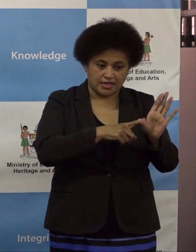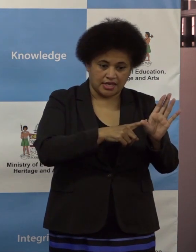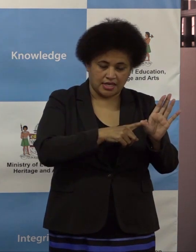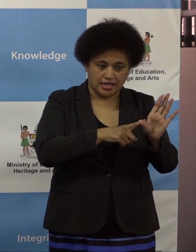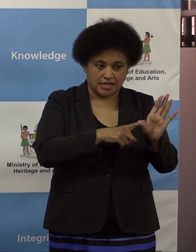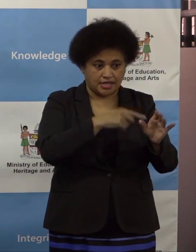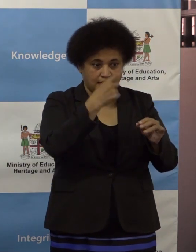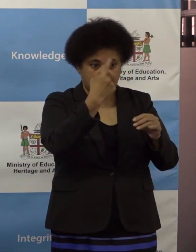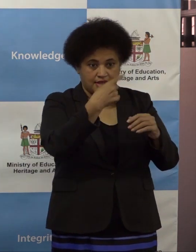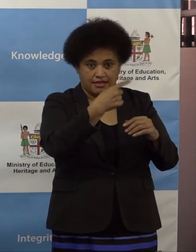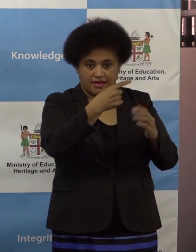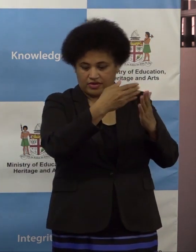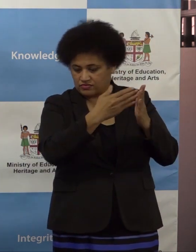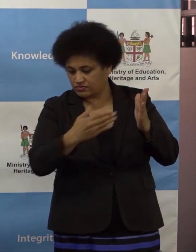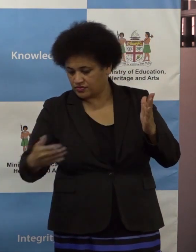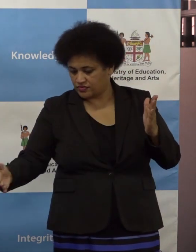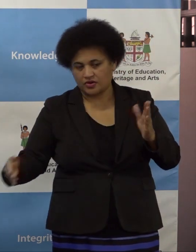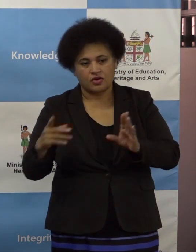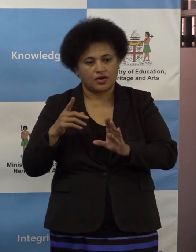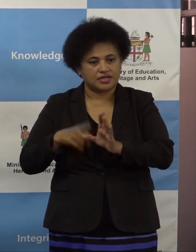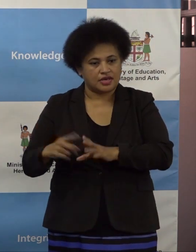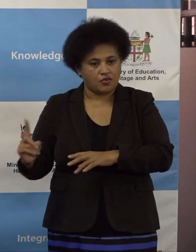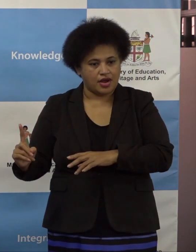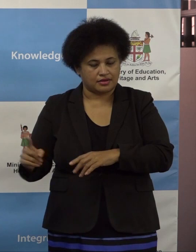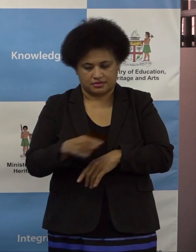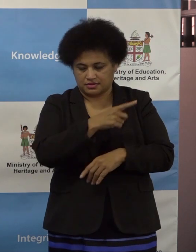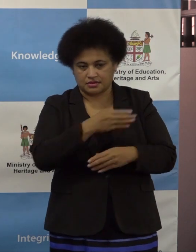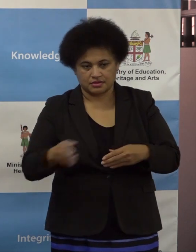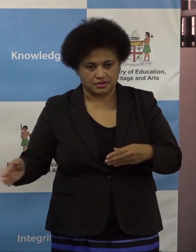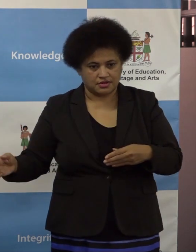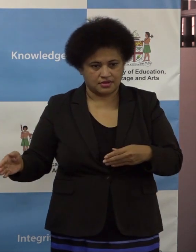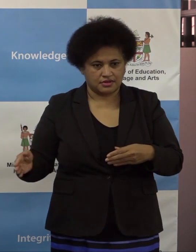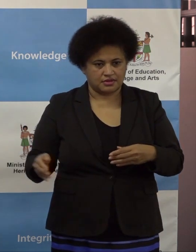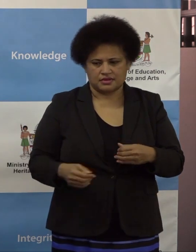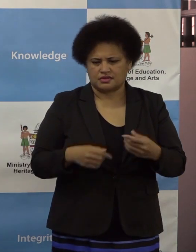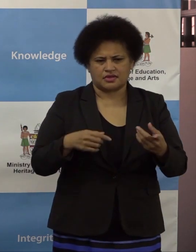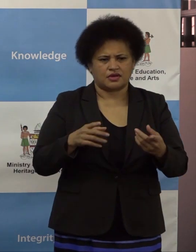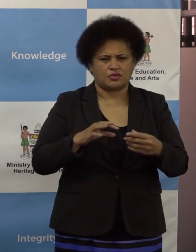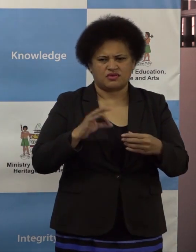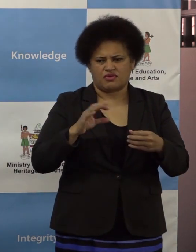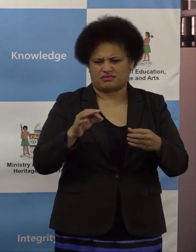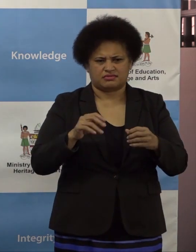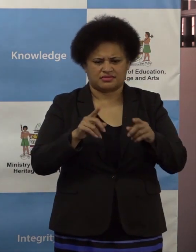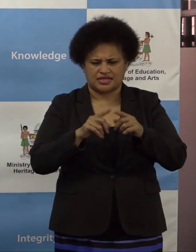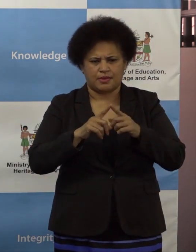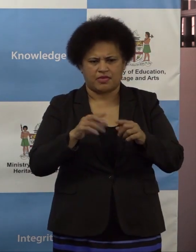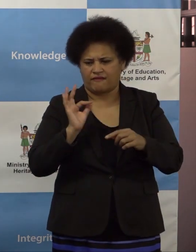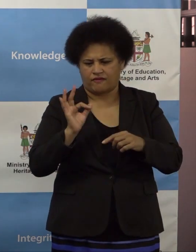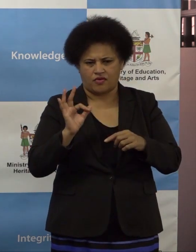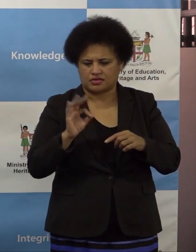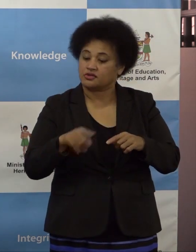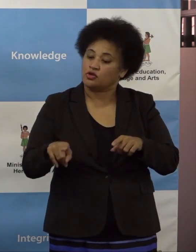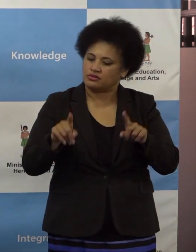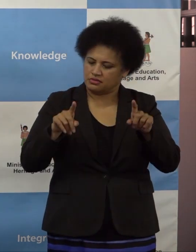1, in no way it will decide whether the child can move into next level or not. Since all of